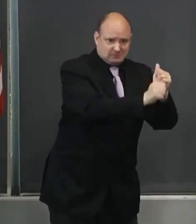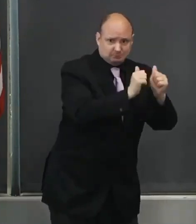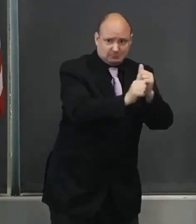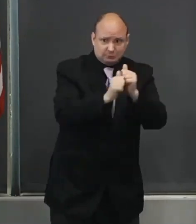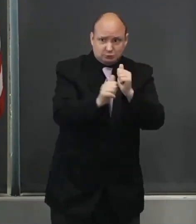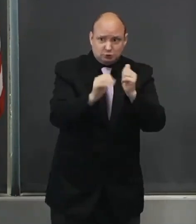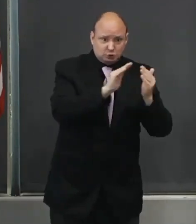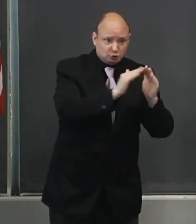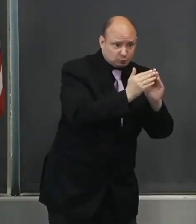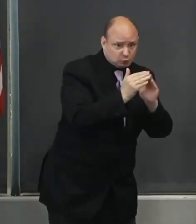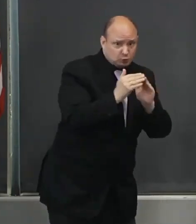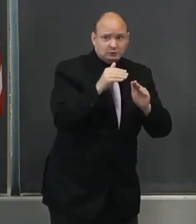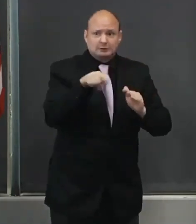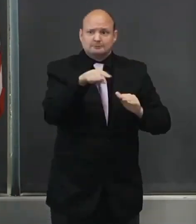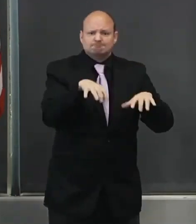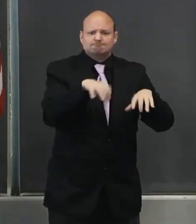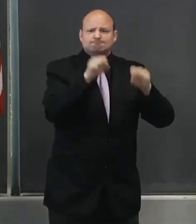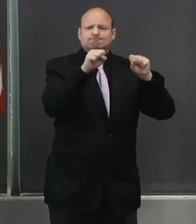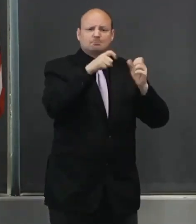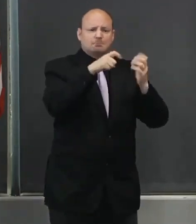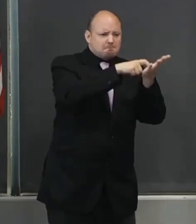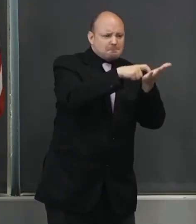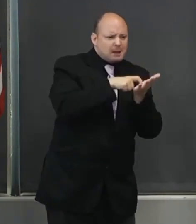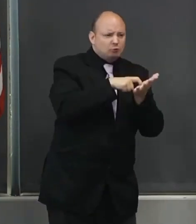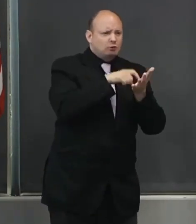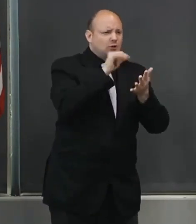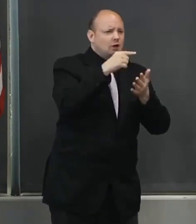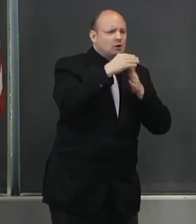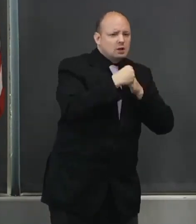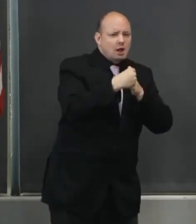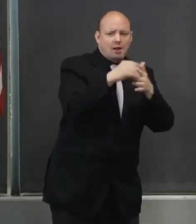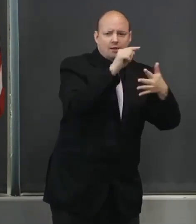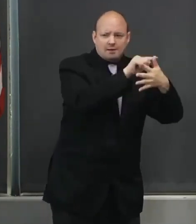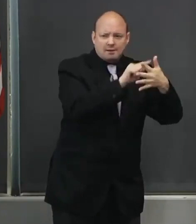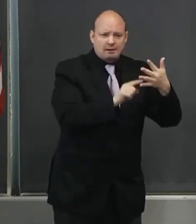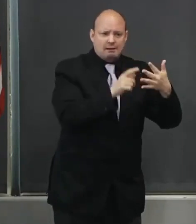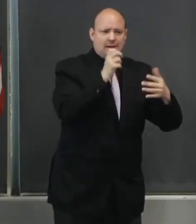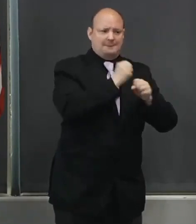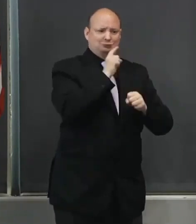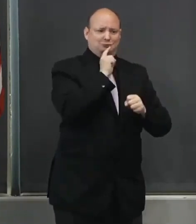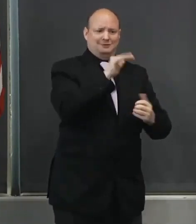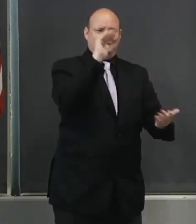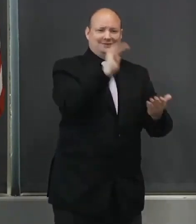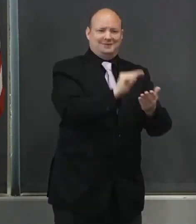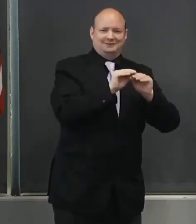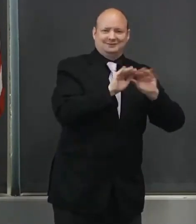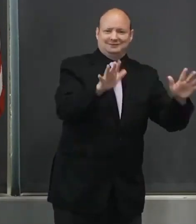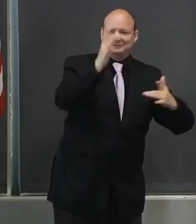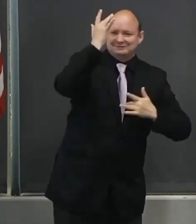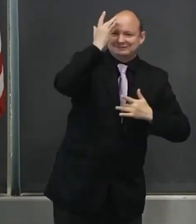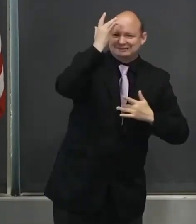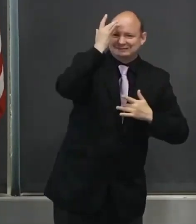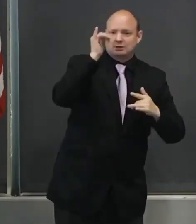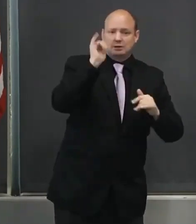to slow the spread of this disease so that we can get our kids back into school as quickly as possible.